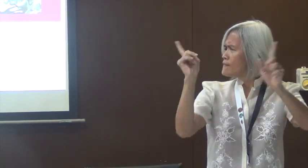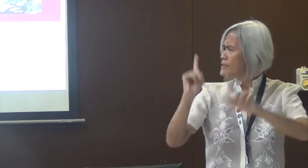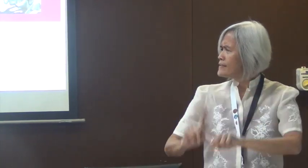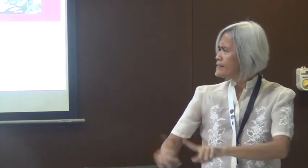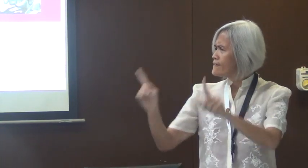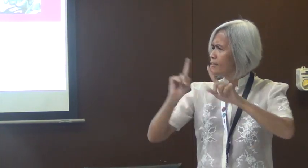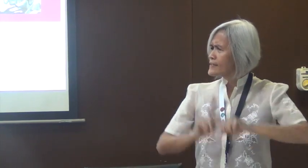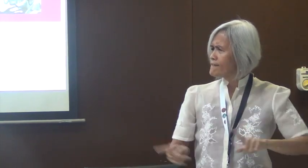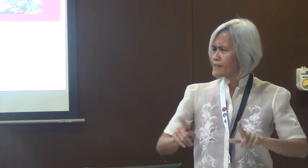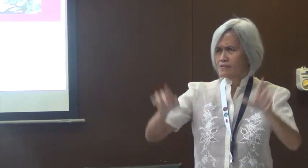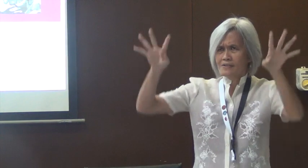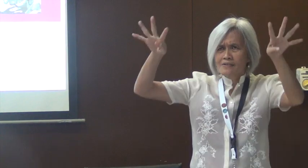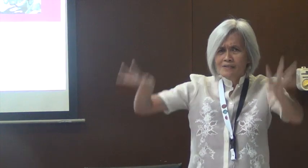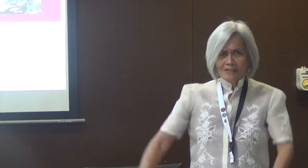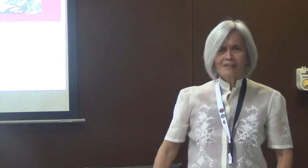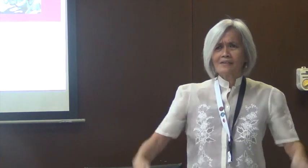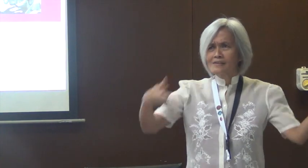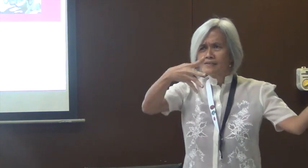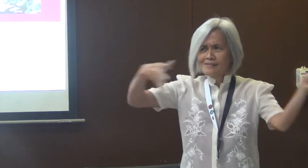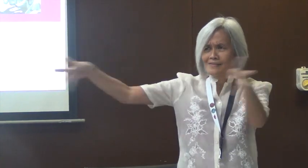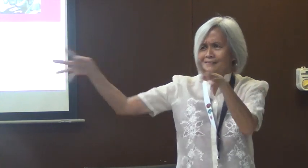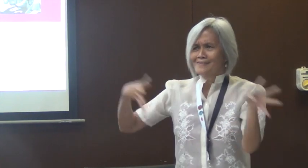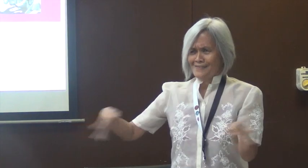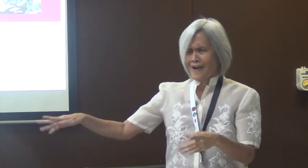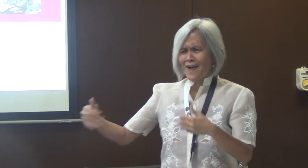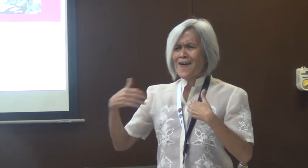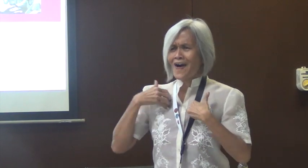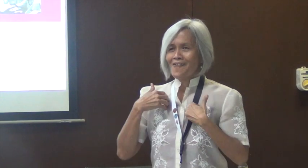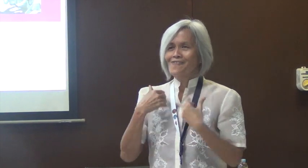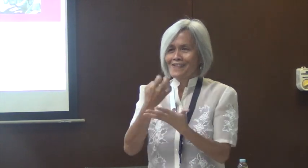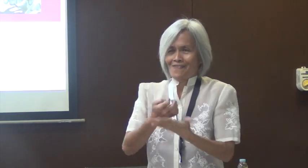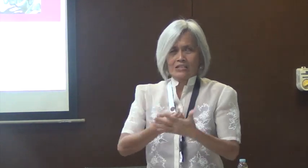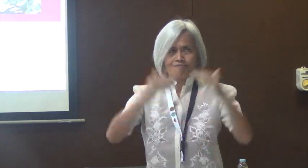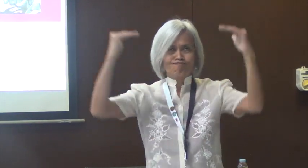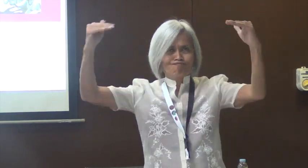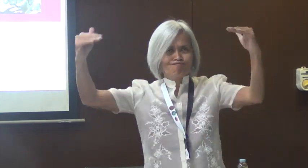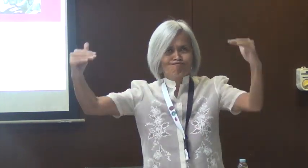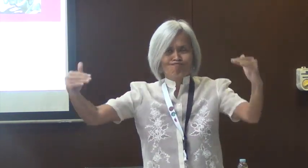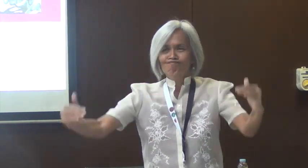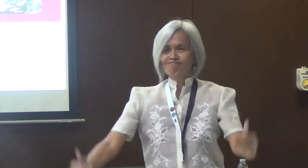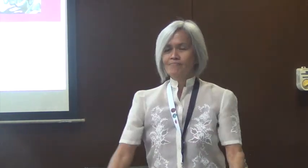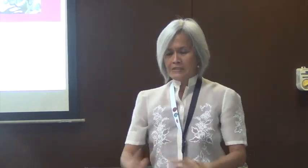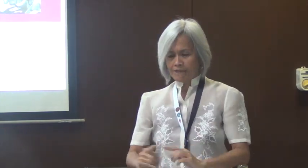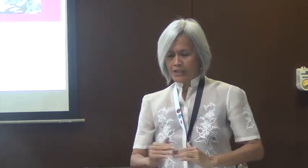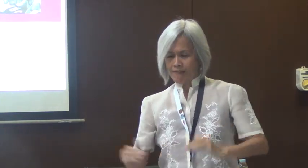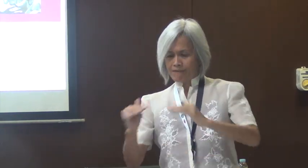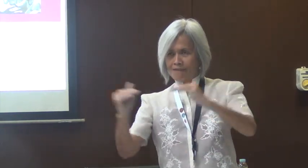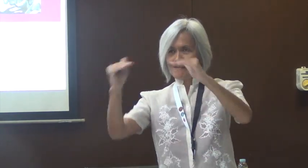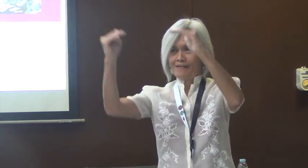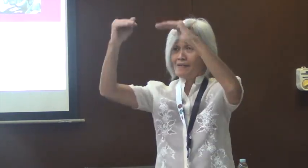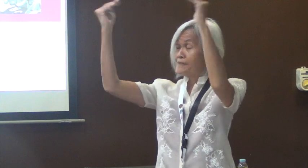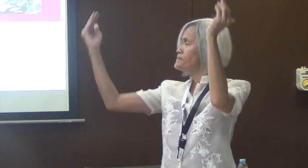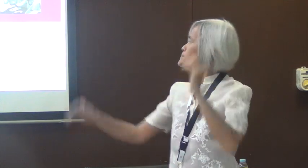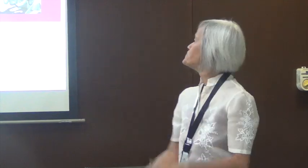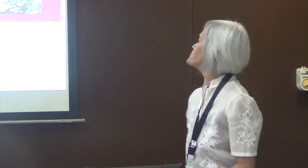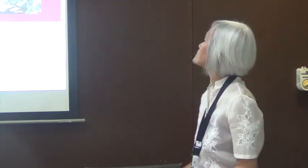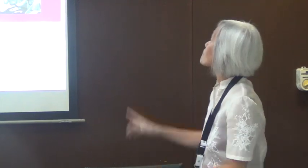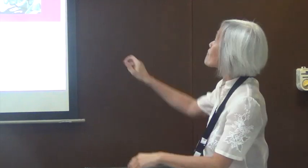FSL, and found that they're different. They're different. And so we compared them, talking about